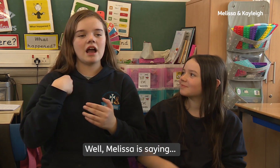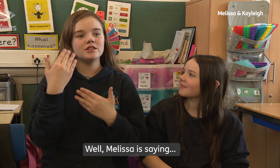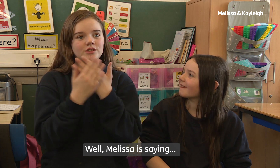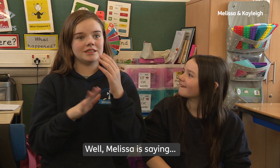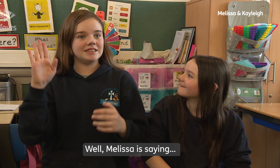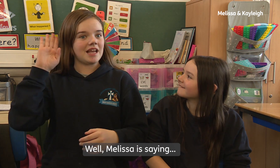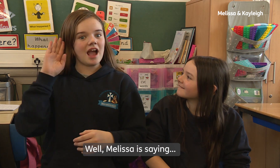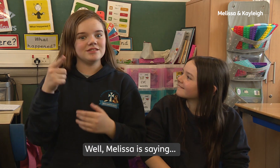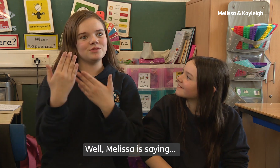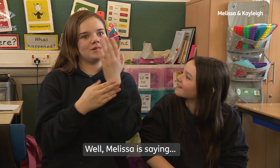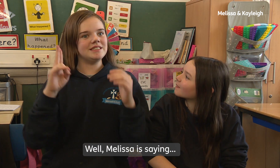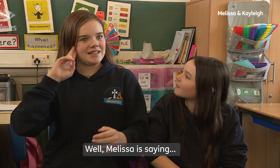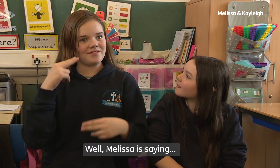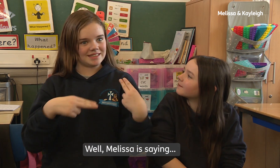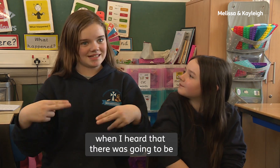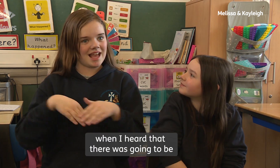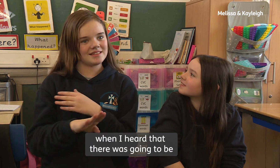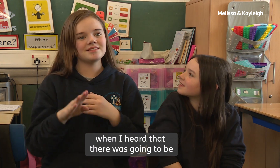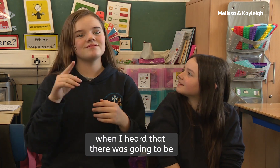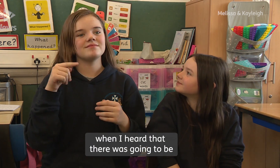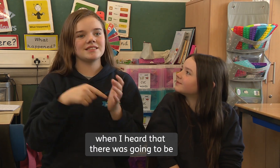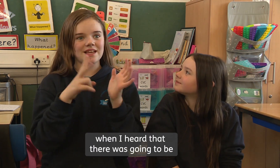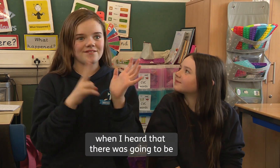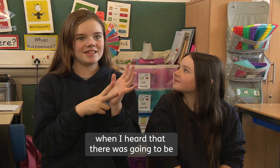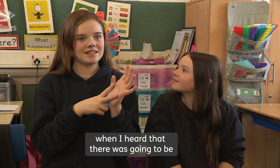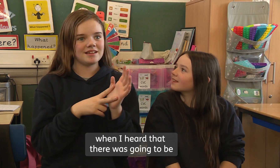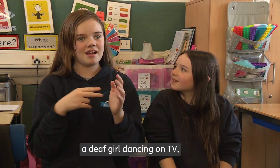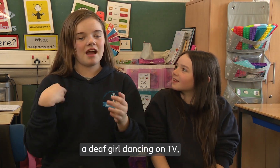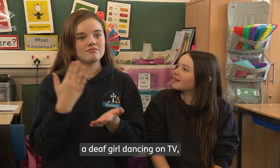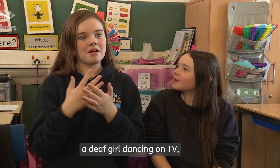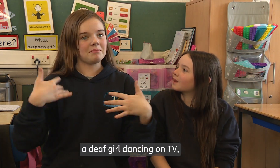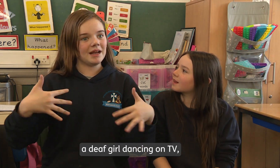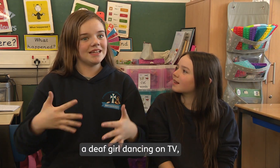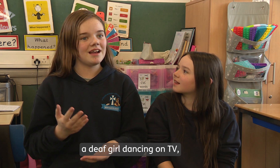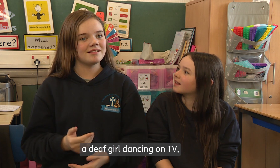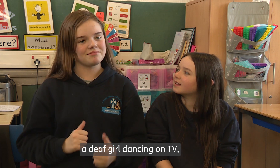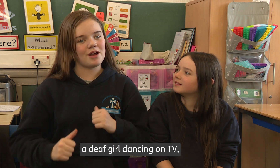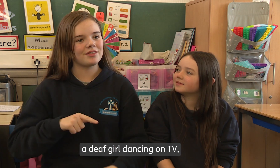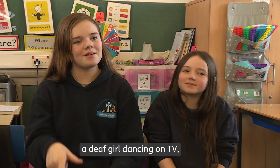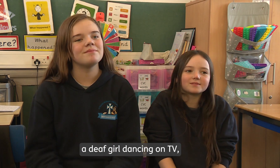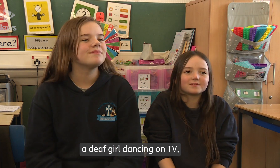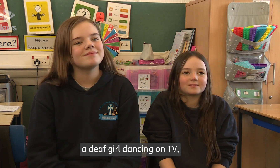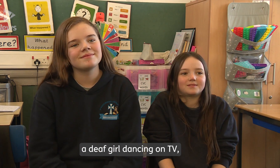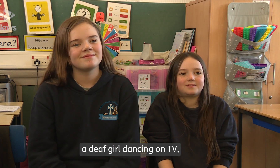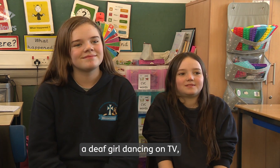well Melissa's saying when I heard that there would be a deaf girl dancing on TV